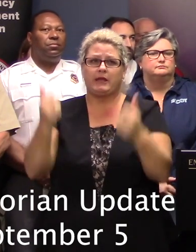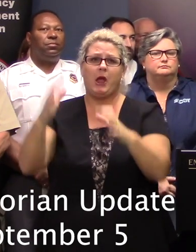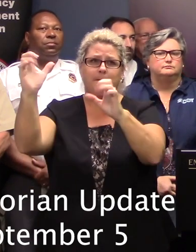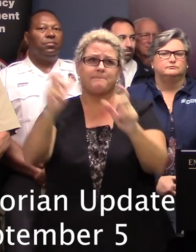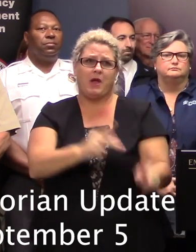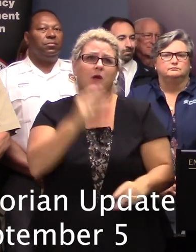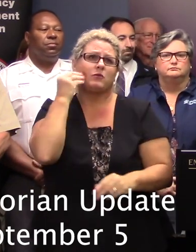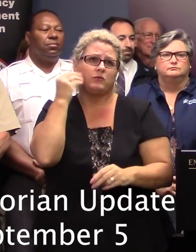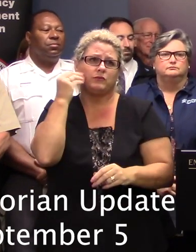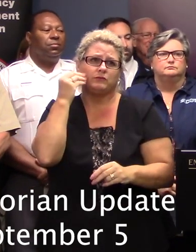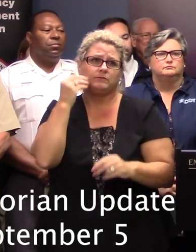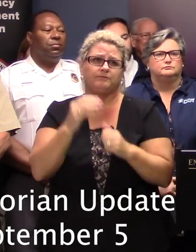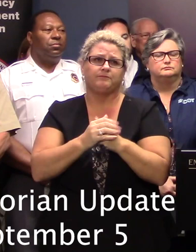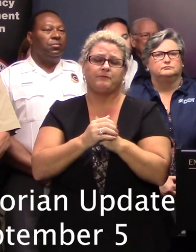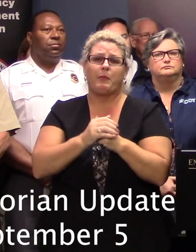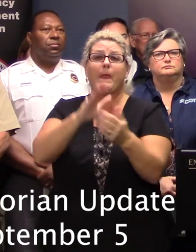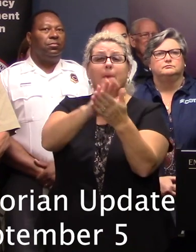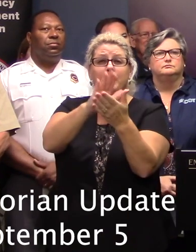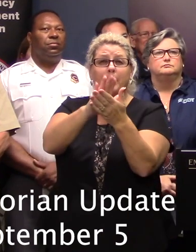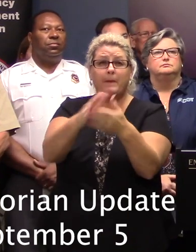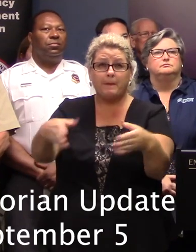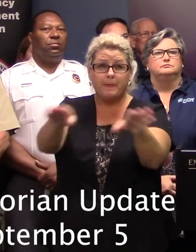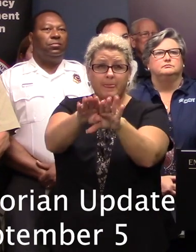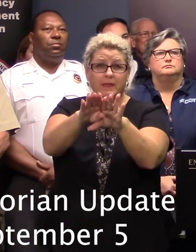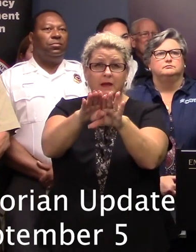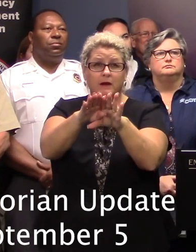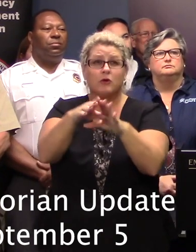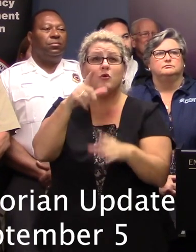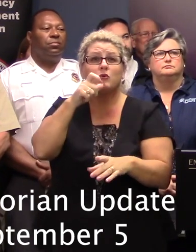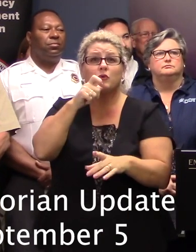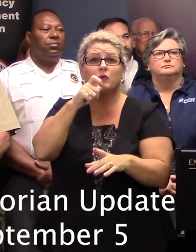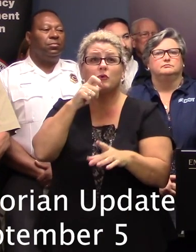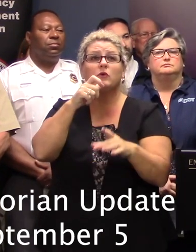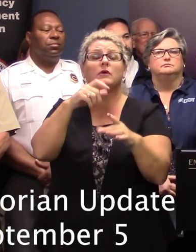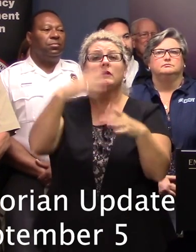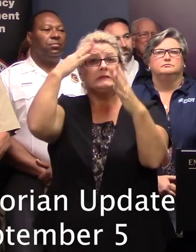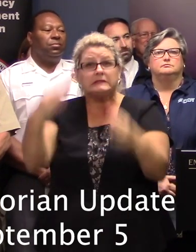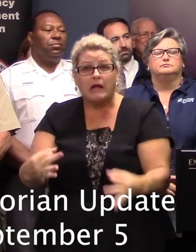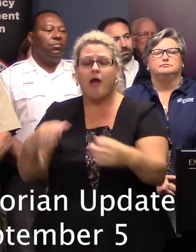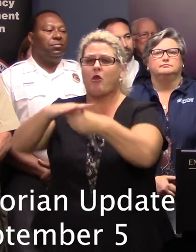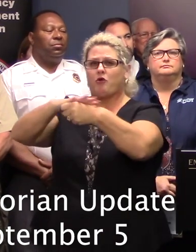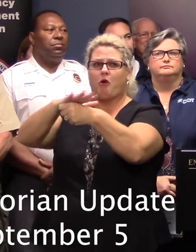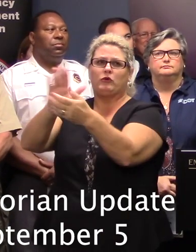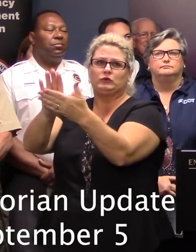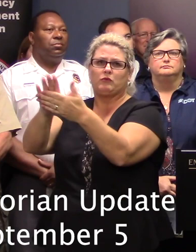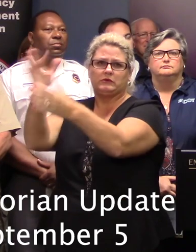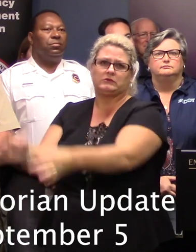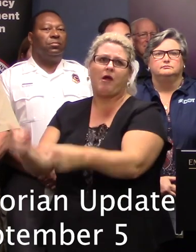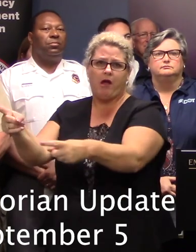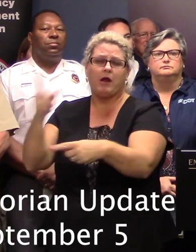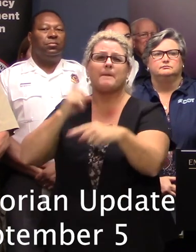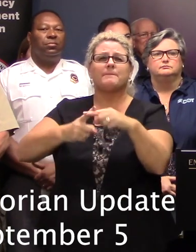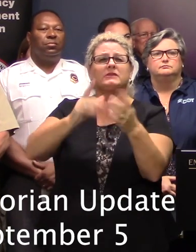Also, the order affects returning school closing. That authority is turned back over to the local authorities. Also, the medical